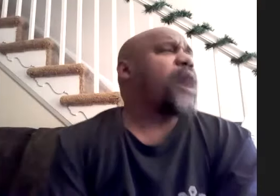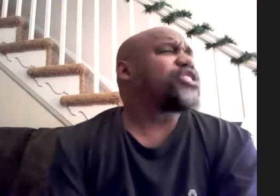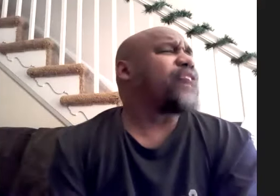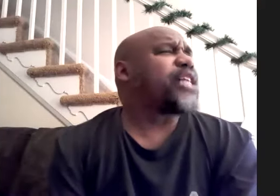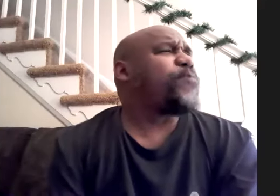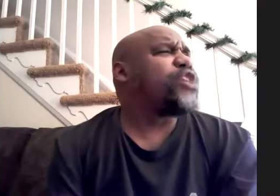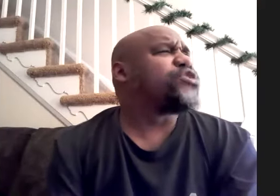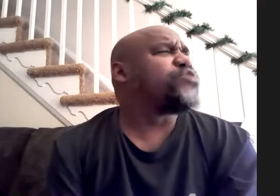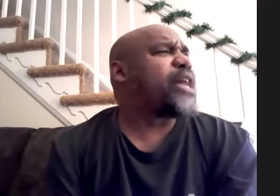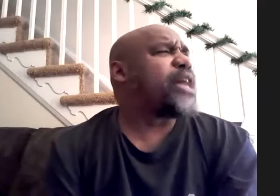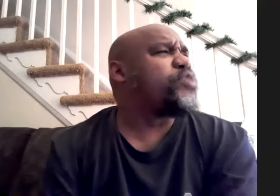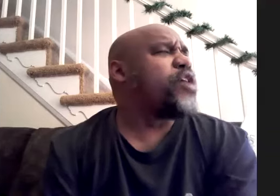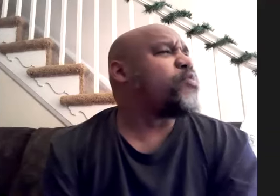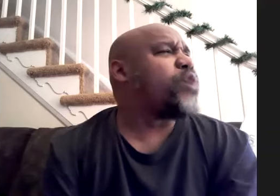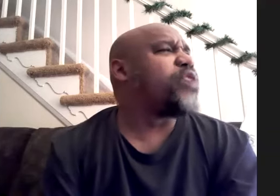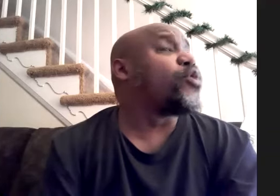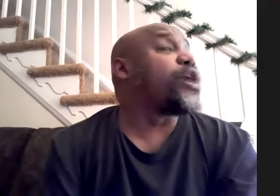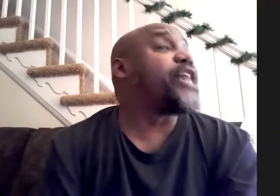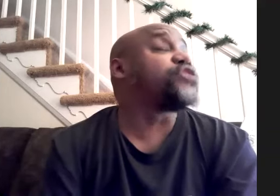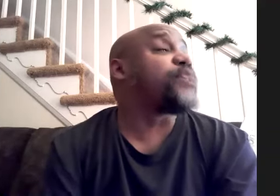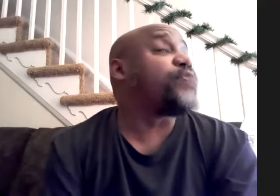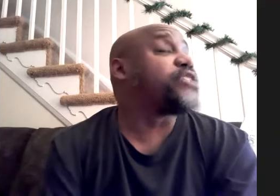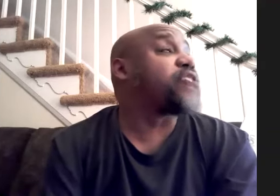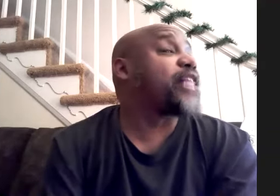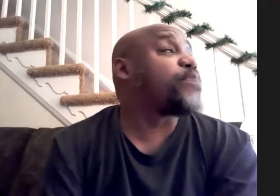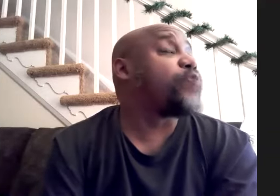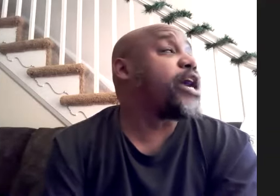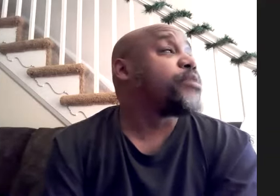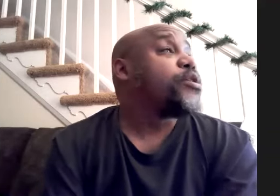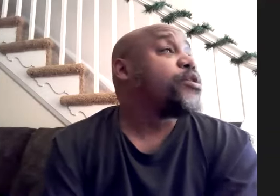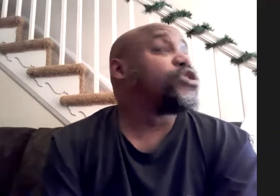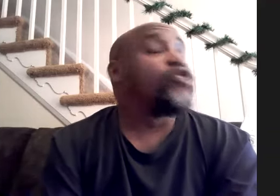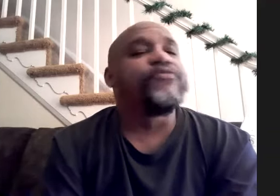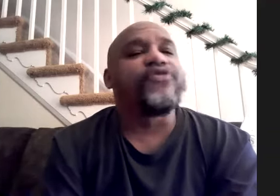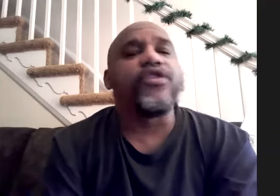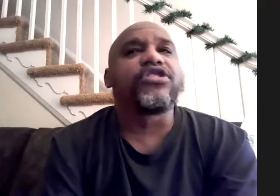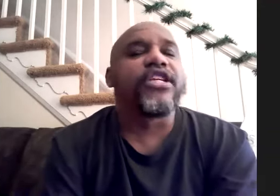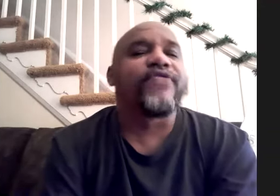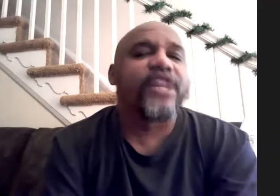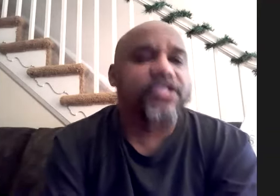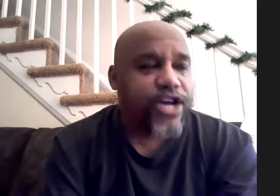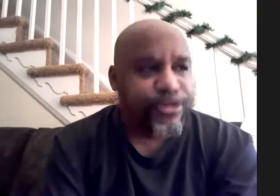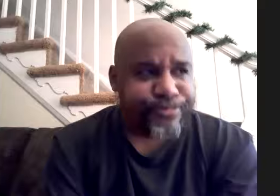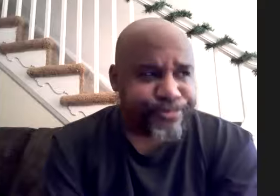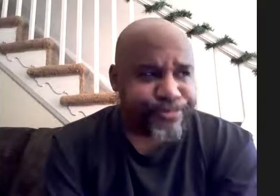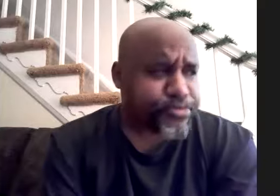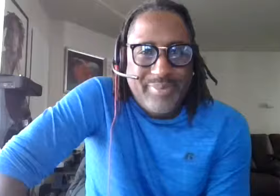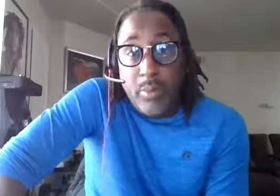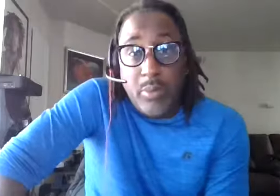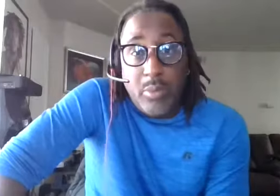also got to play those like the one of the more interesting places i got to play was ocean ocean city convention center oh because there was